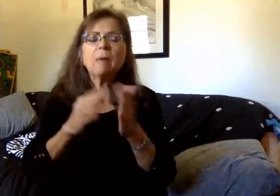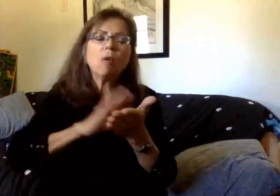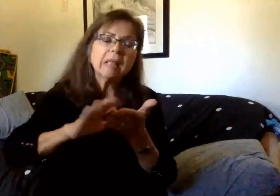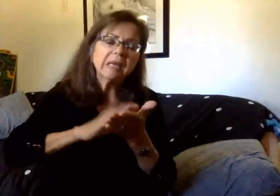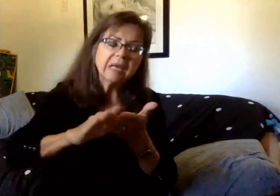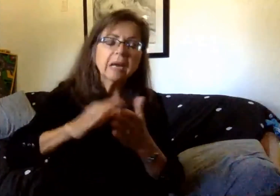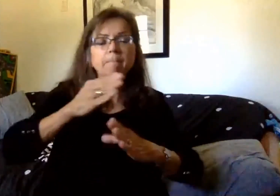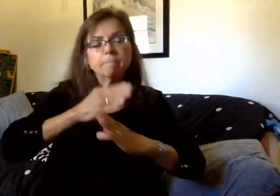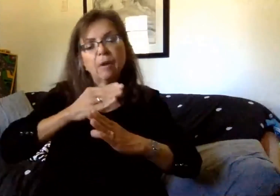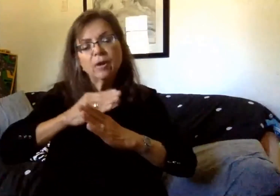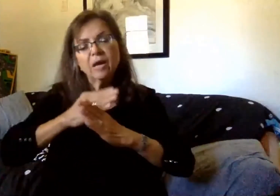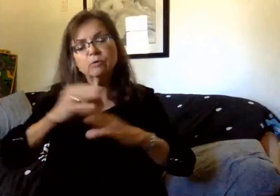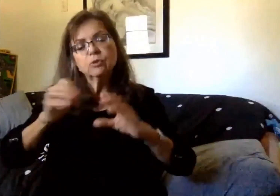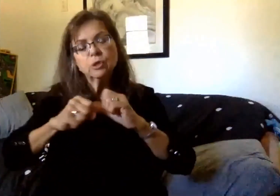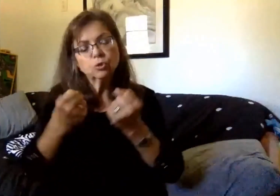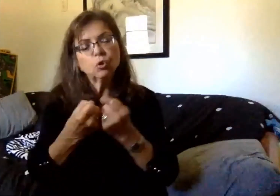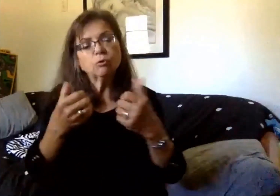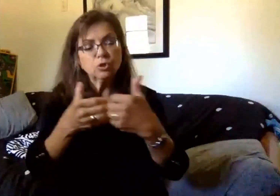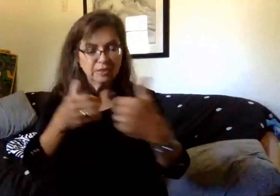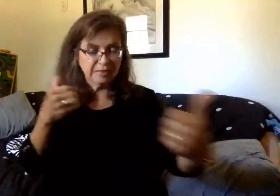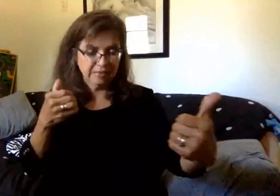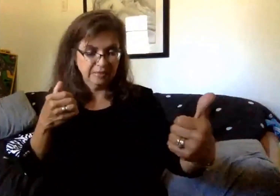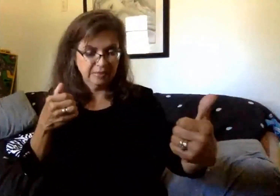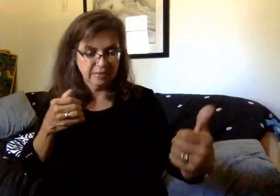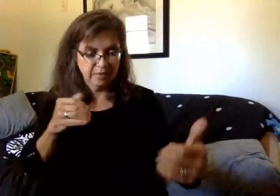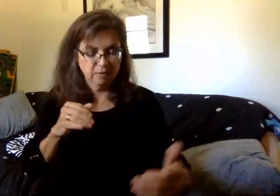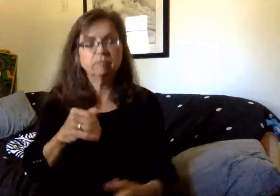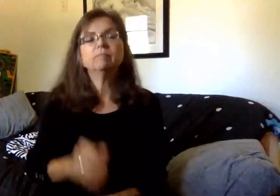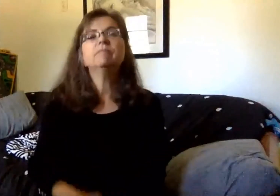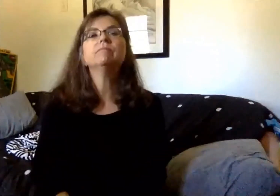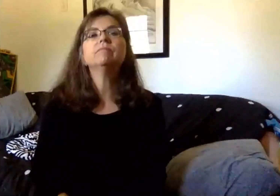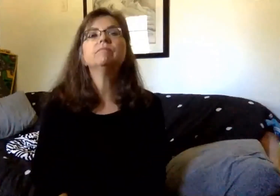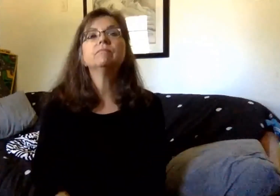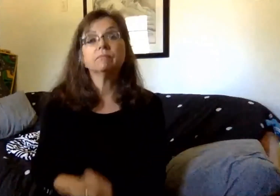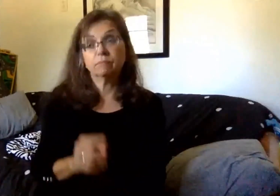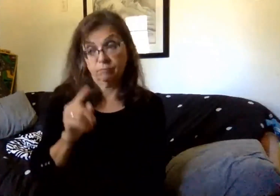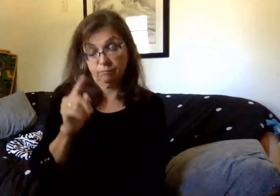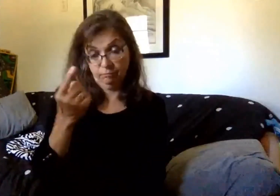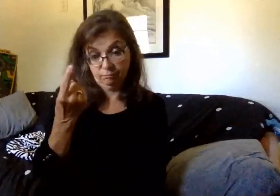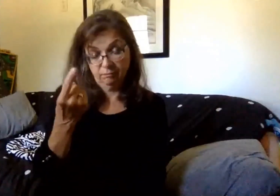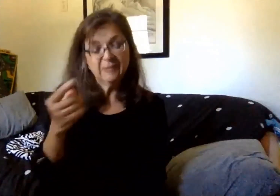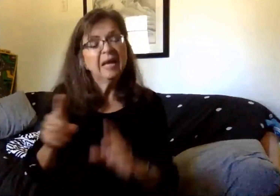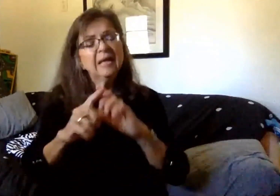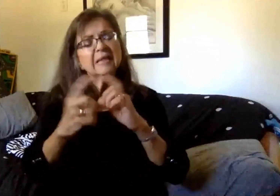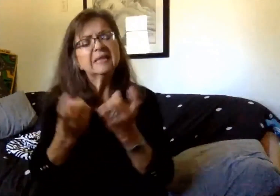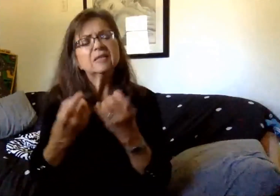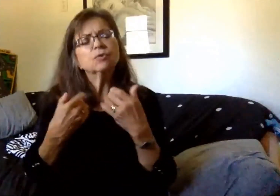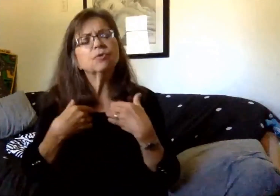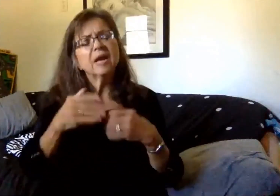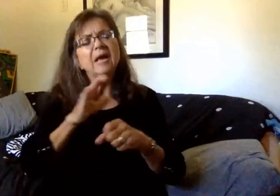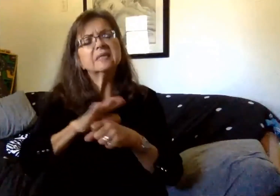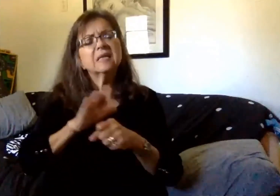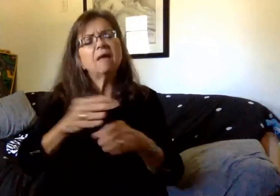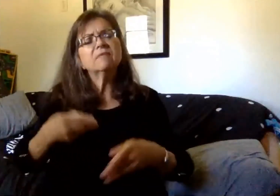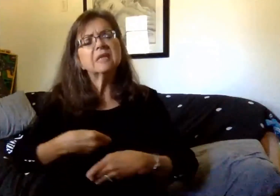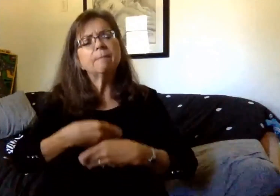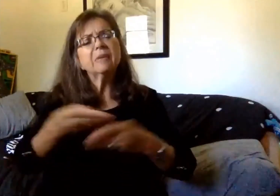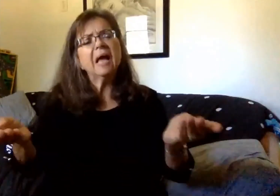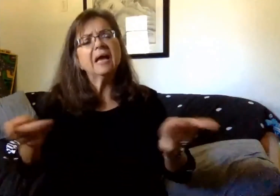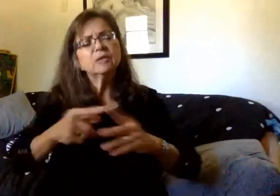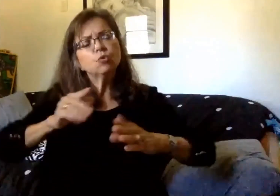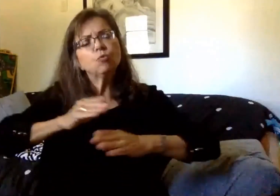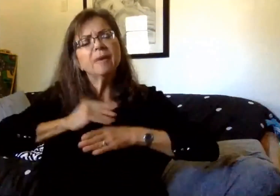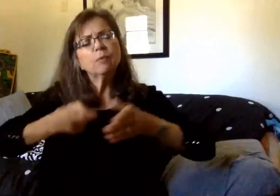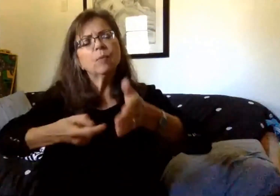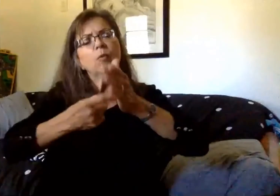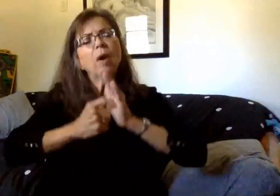and social distancing, which I will address first. There was a question, does the district have enough supplies on hand to meet requirements for